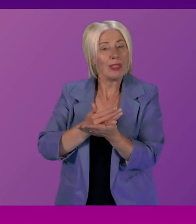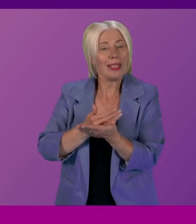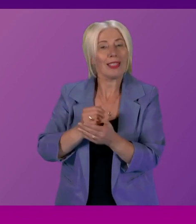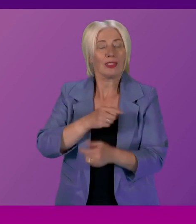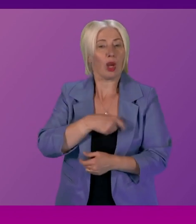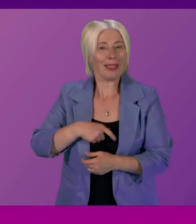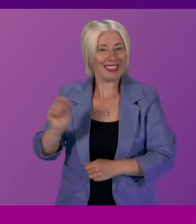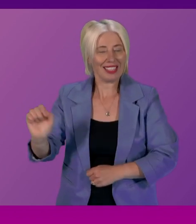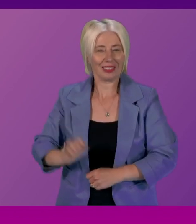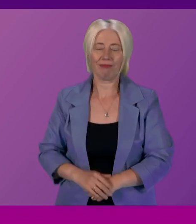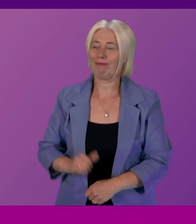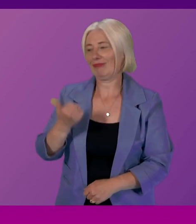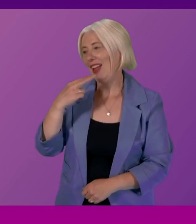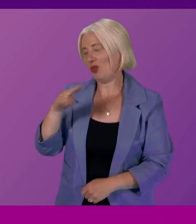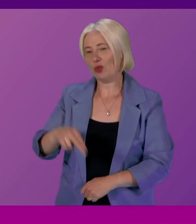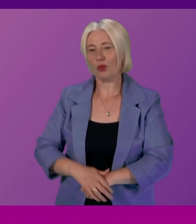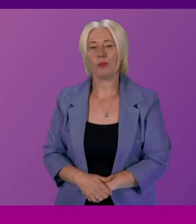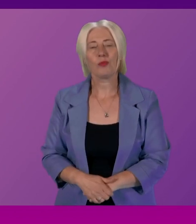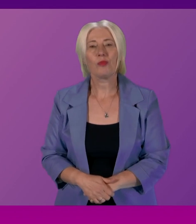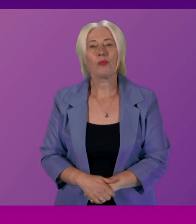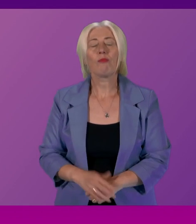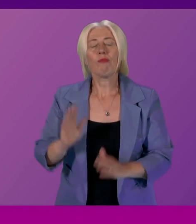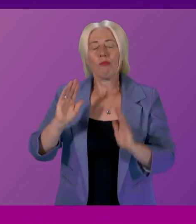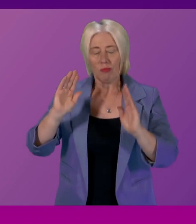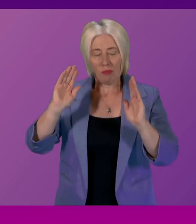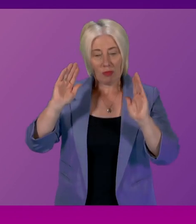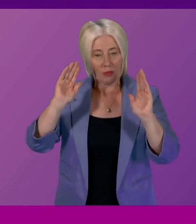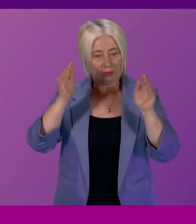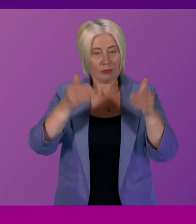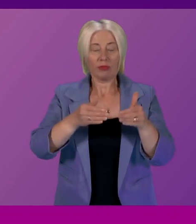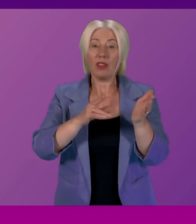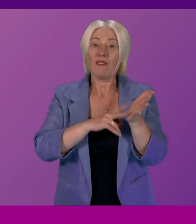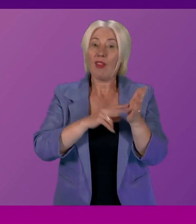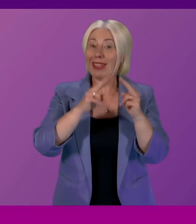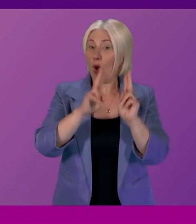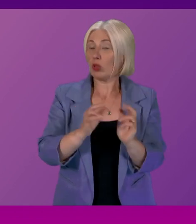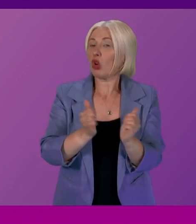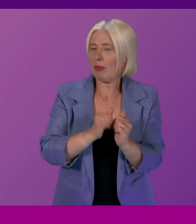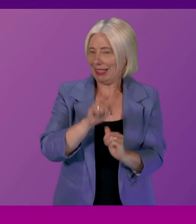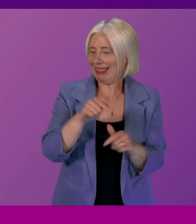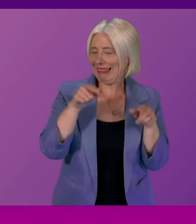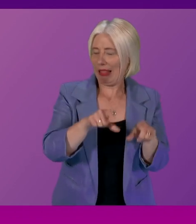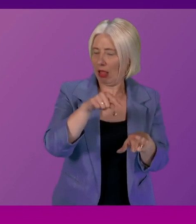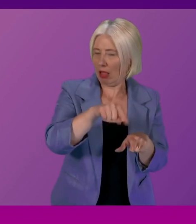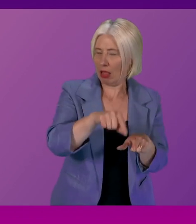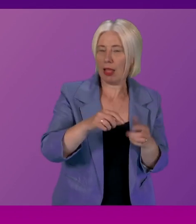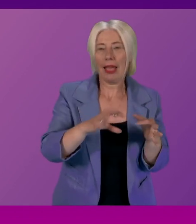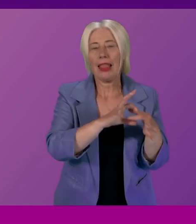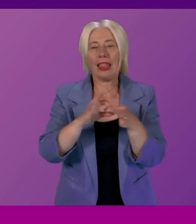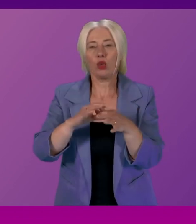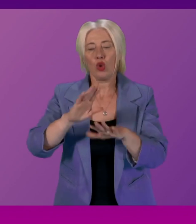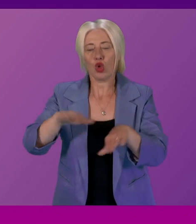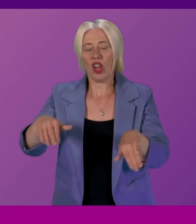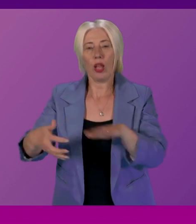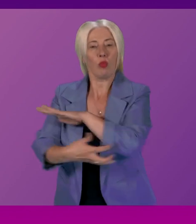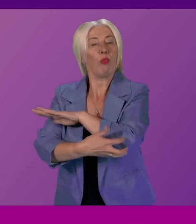and good afternoon First Minister and still focusing on the Verity House Agreement particularly in child poverty and I